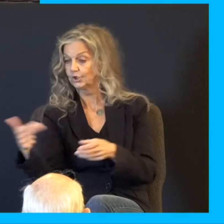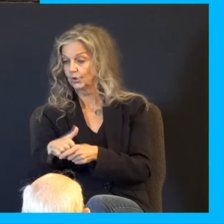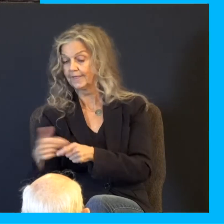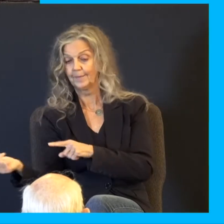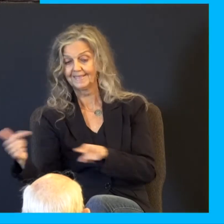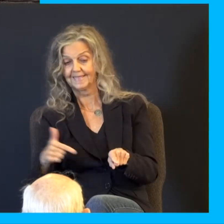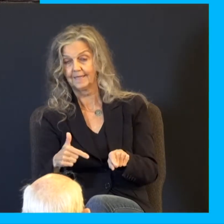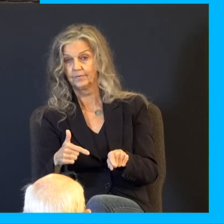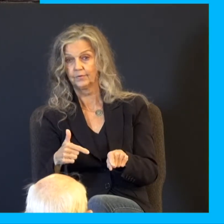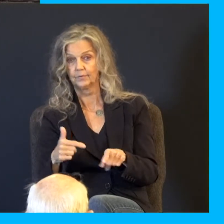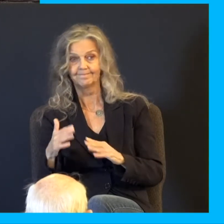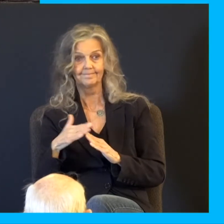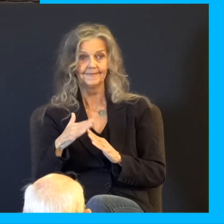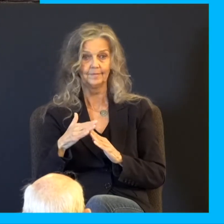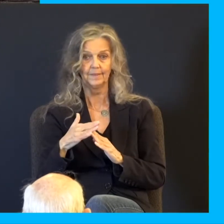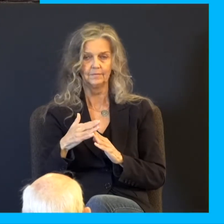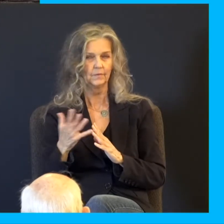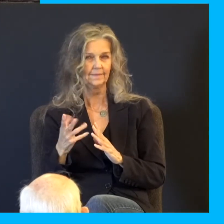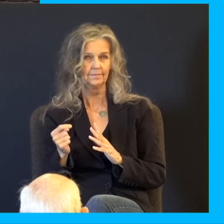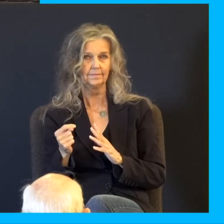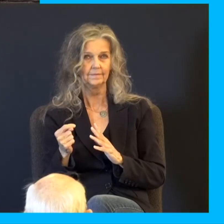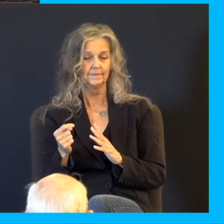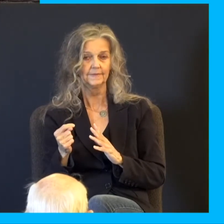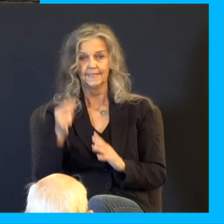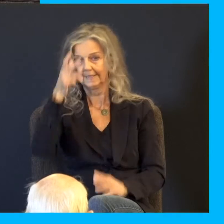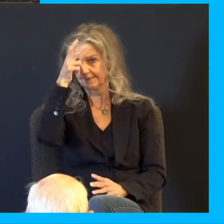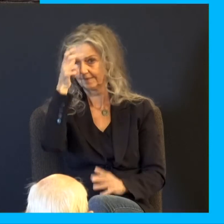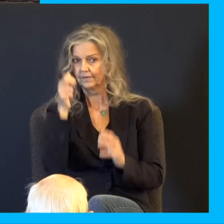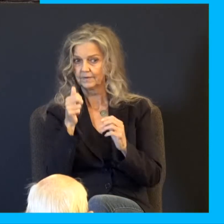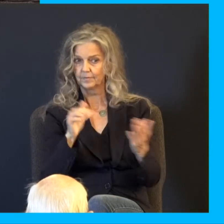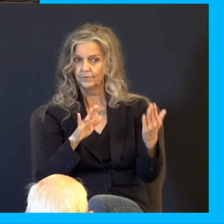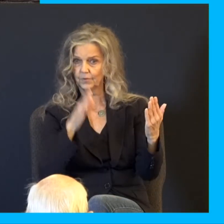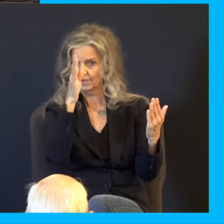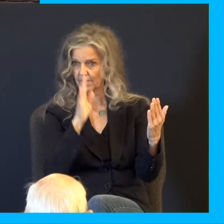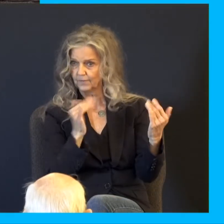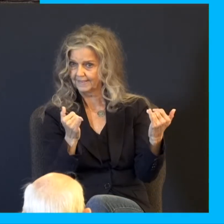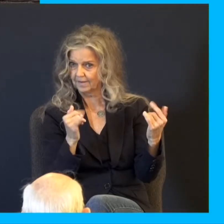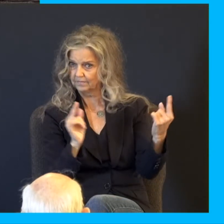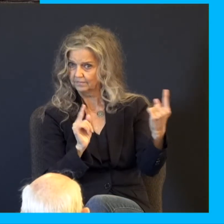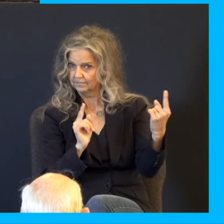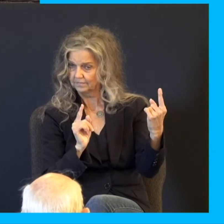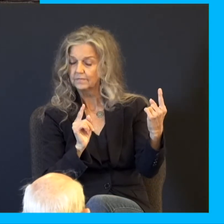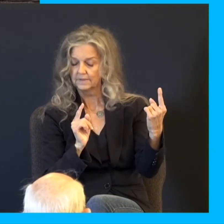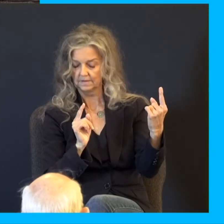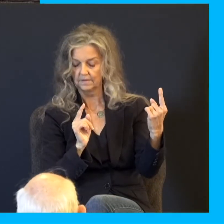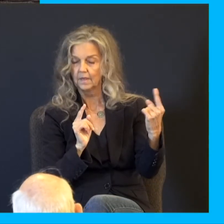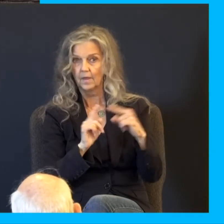whoa. Time out. Pastor Chris, Pastor Chris. Yes. The devil's in the presence of God? Yes. But I thought Habakkuk